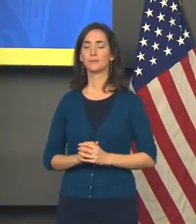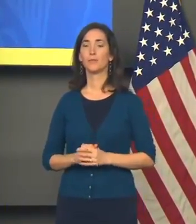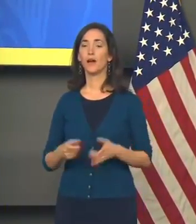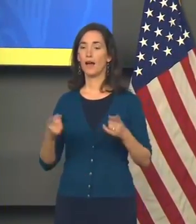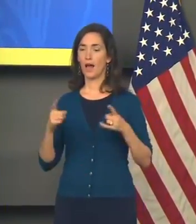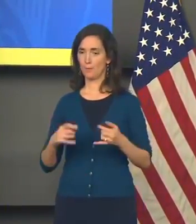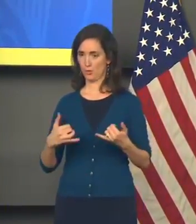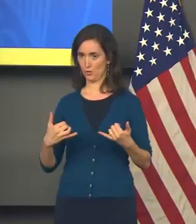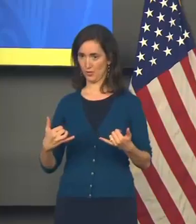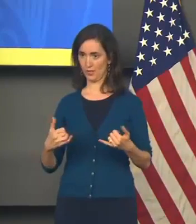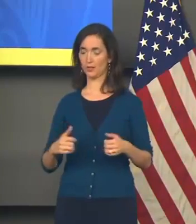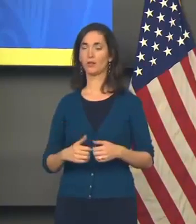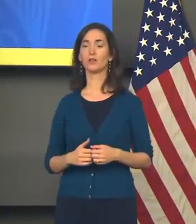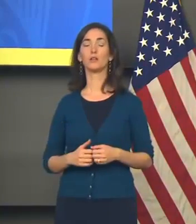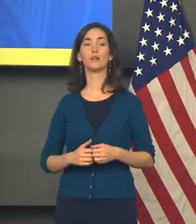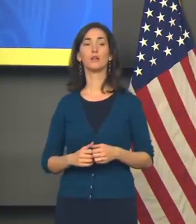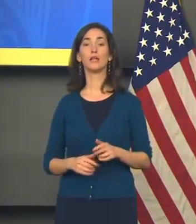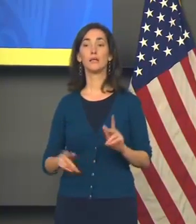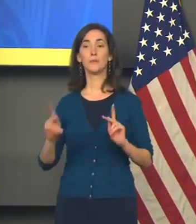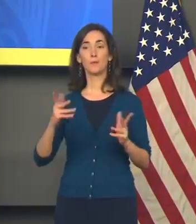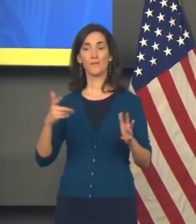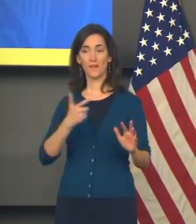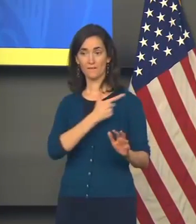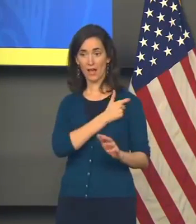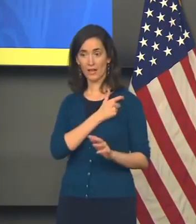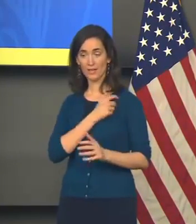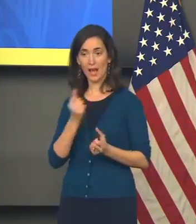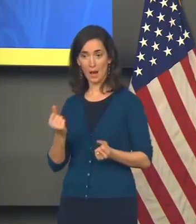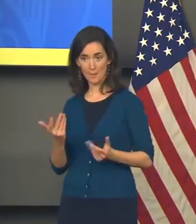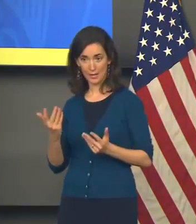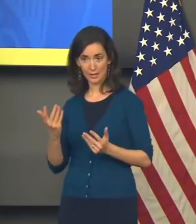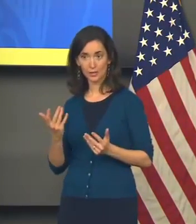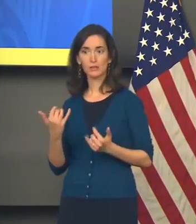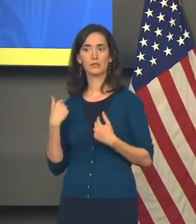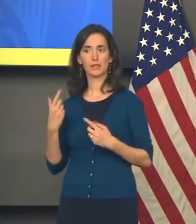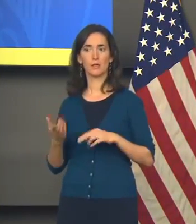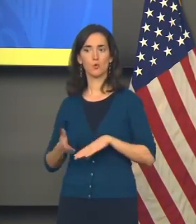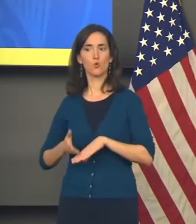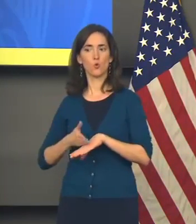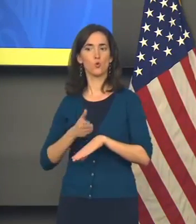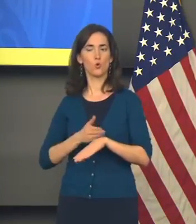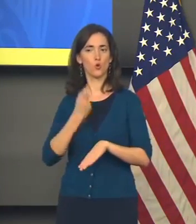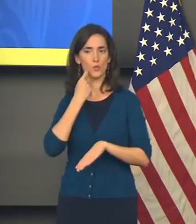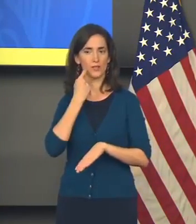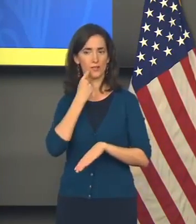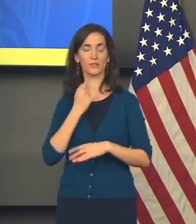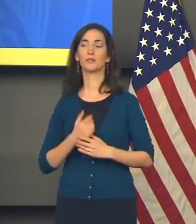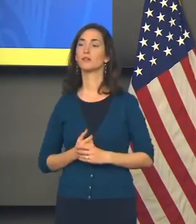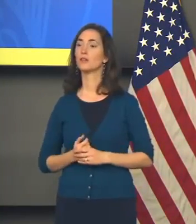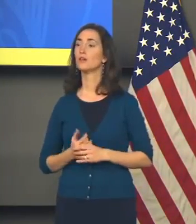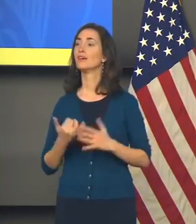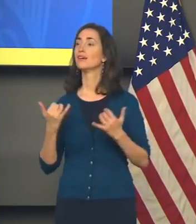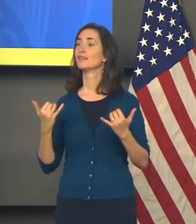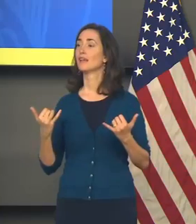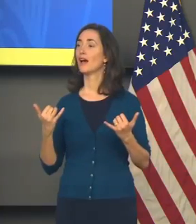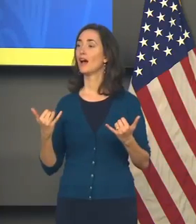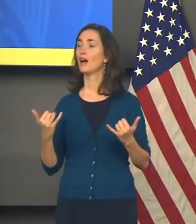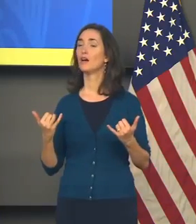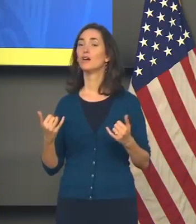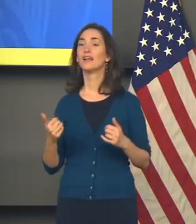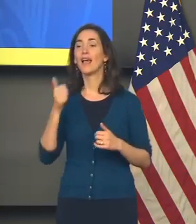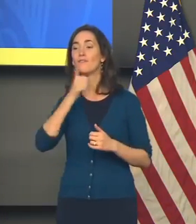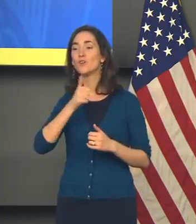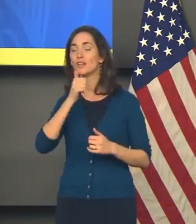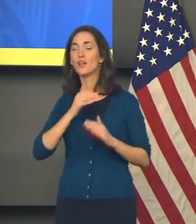Our rate of vaccinations has improved here of late. We're now above 10,000 new